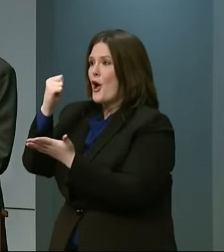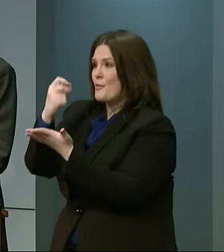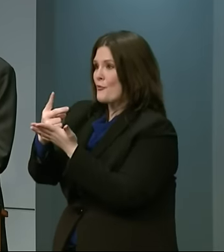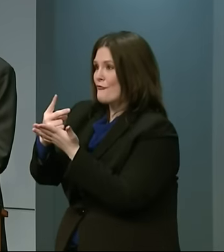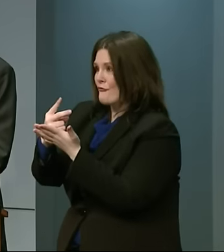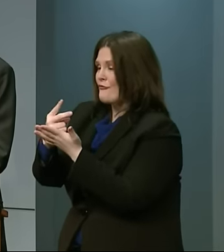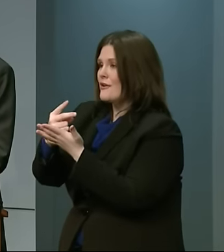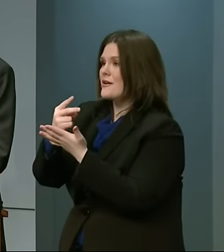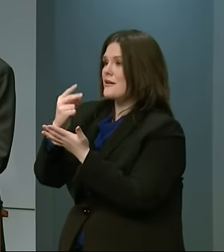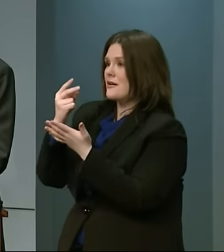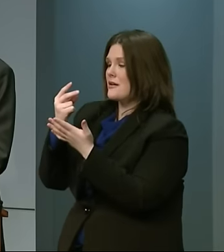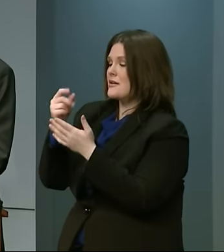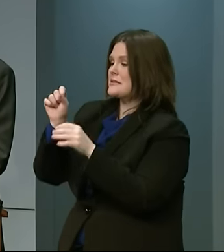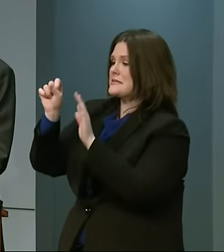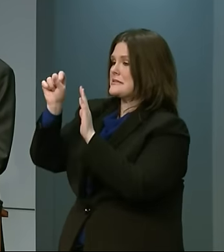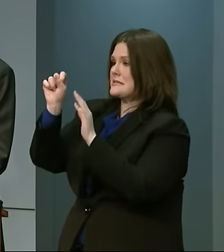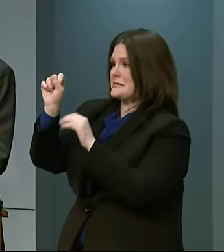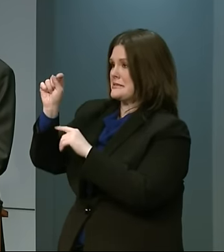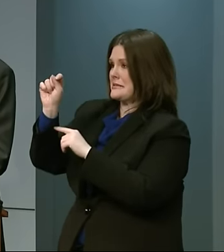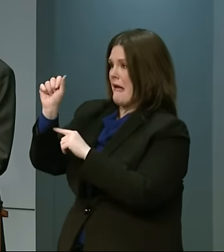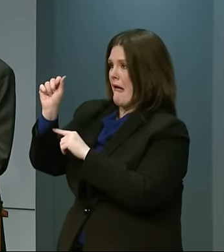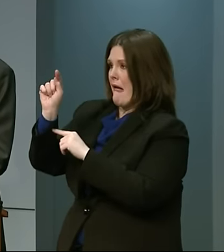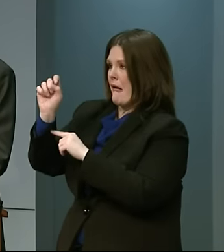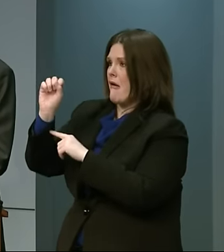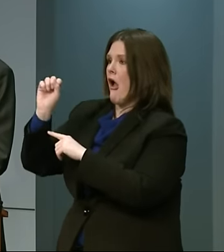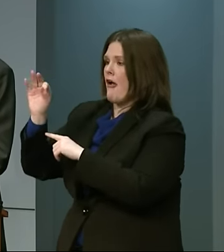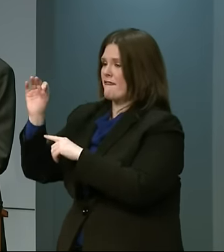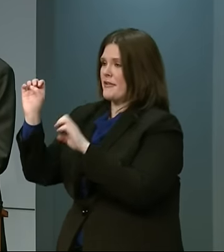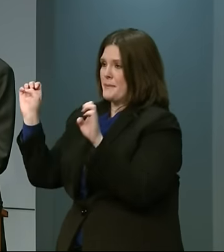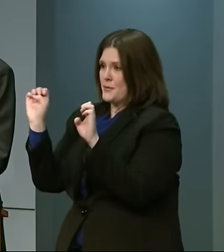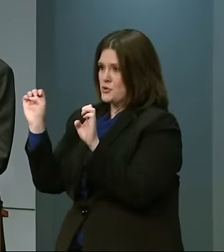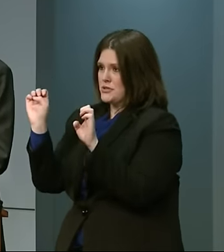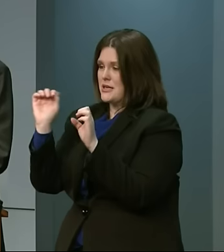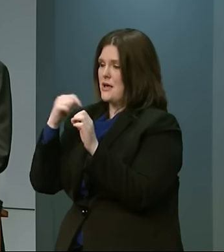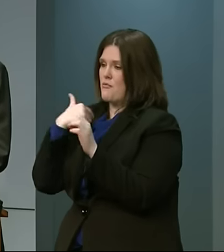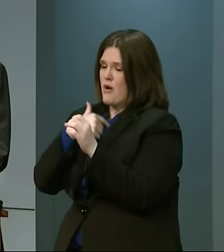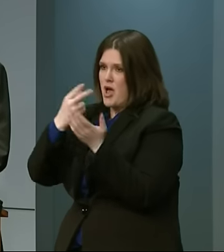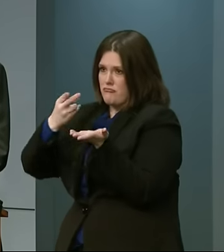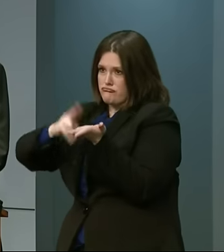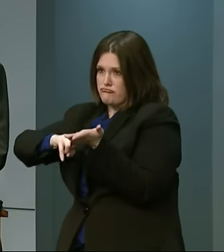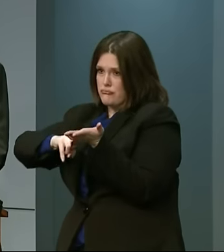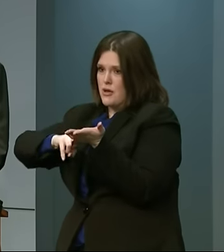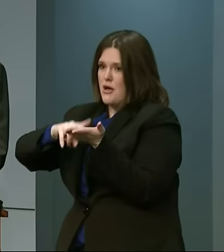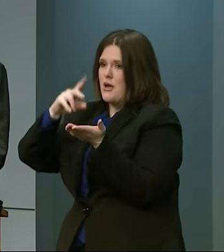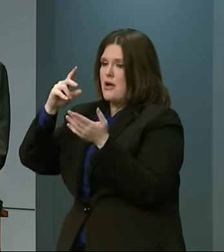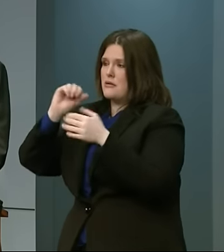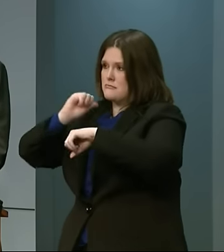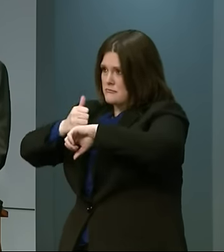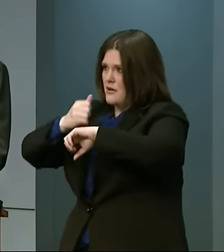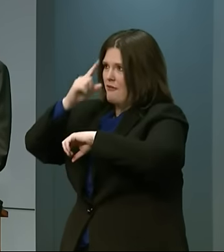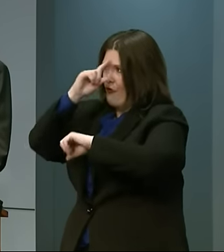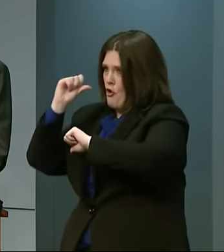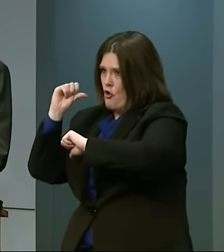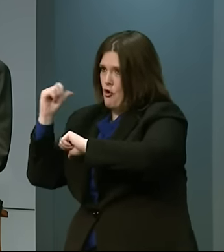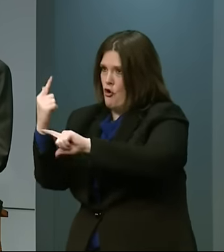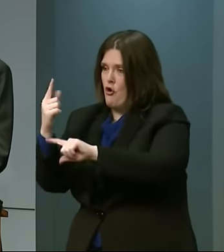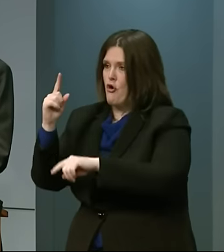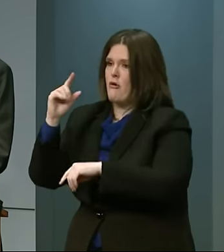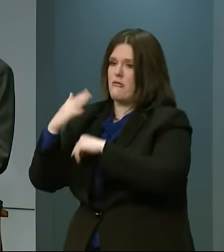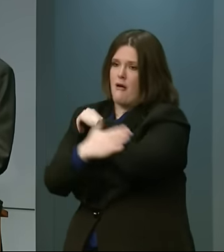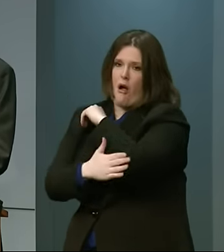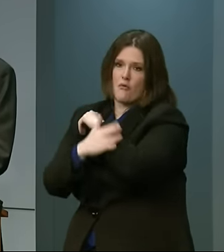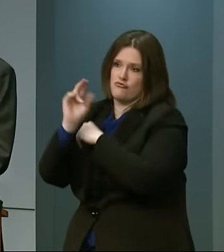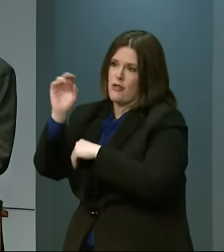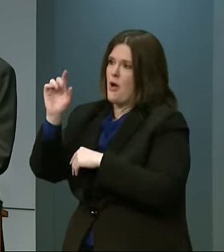a state of emergency be issued for all one hundred counties to make sure that we have